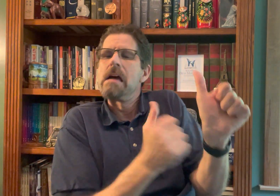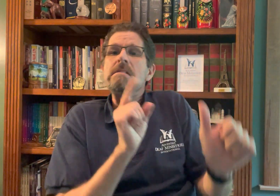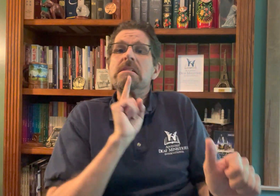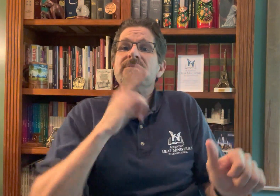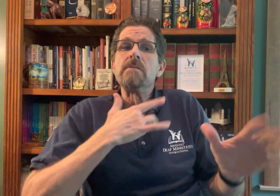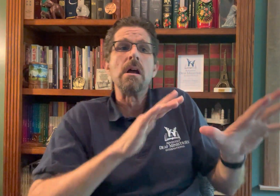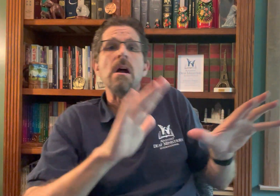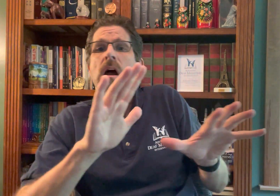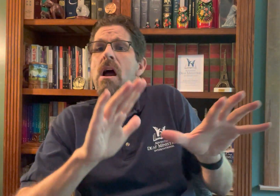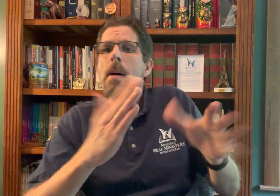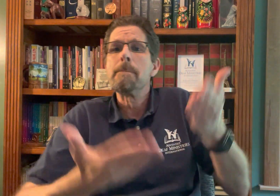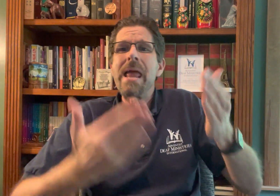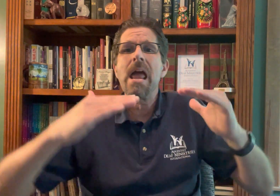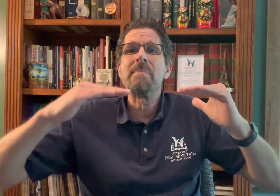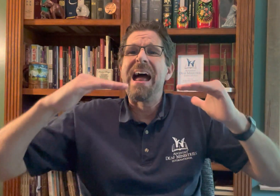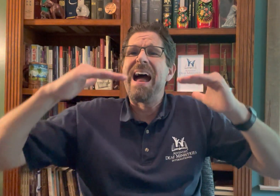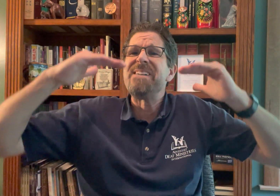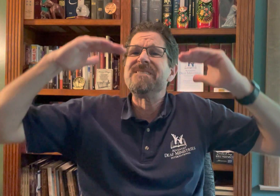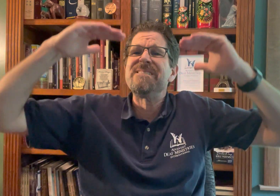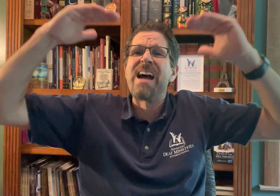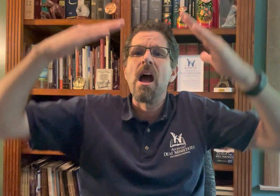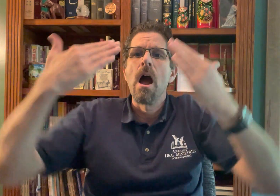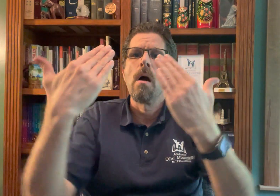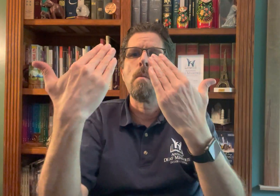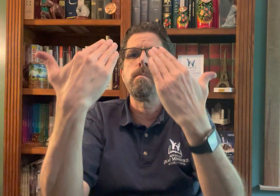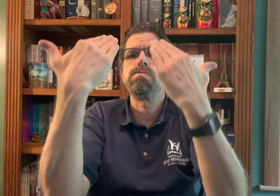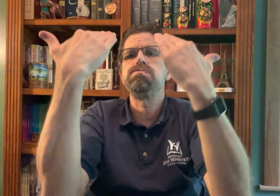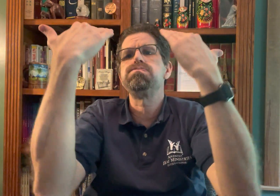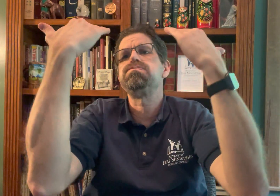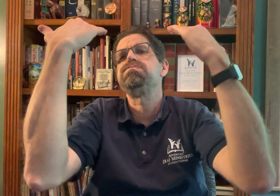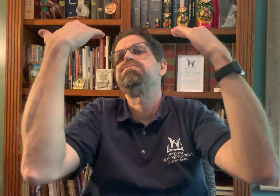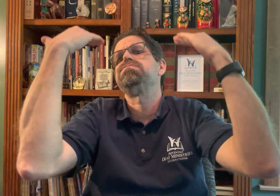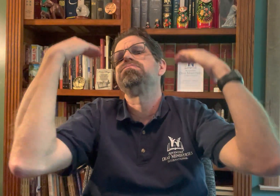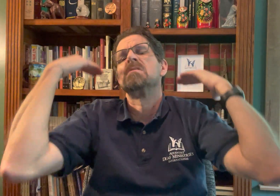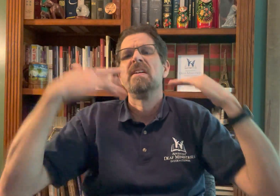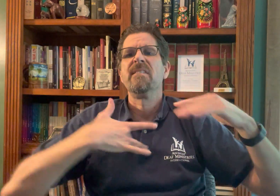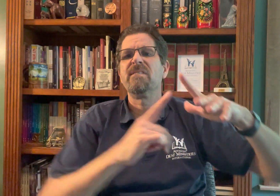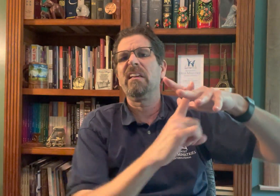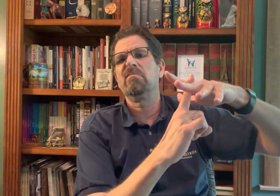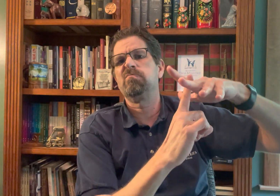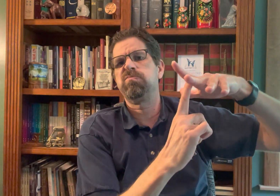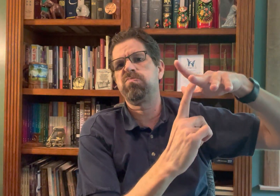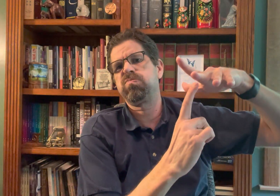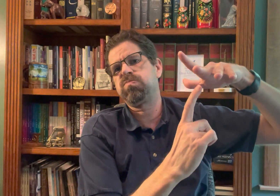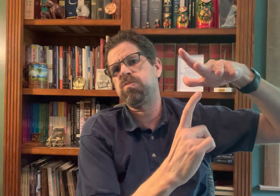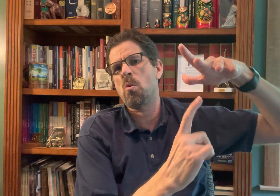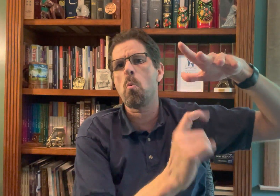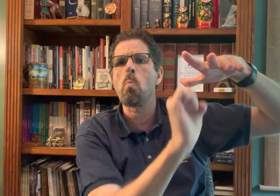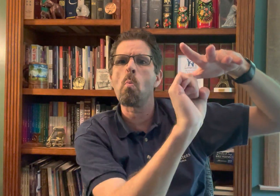If they are with the hearing, anything that is done in that setting, they